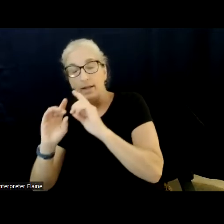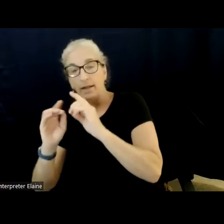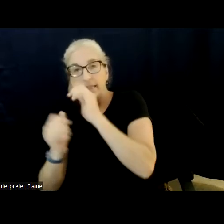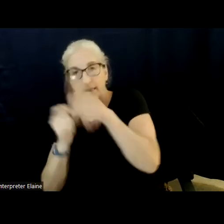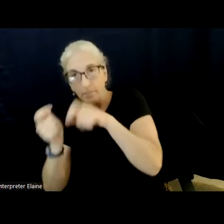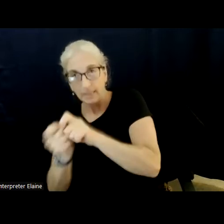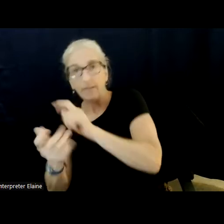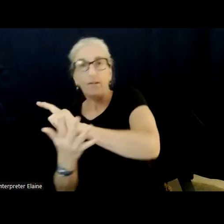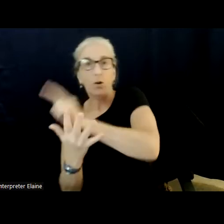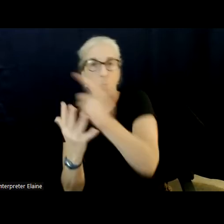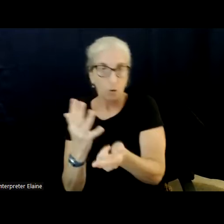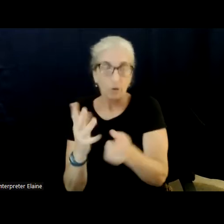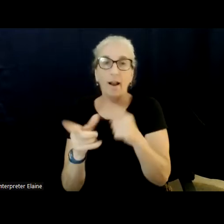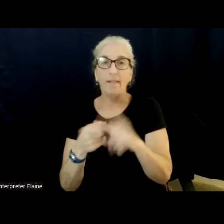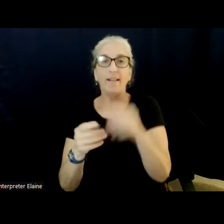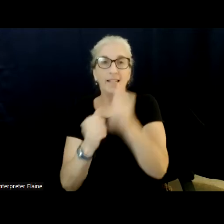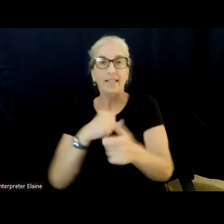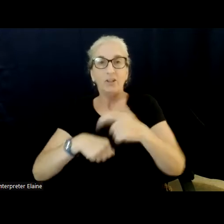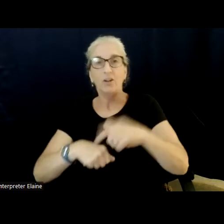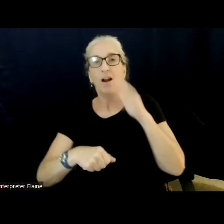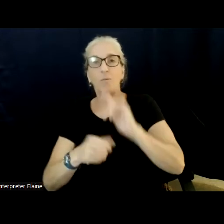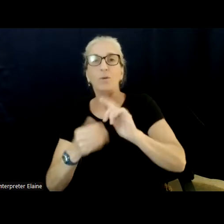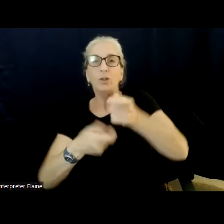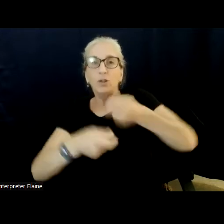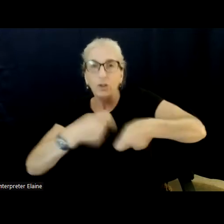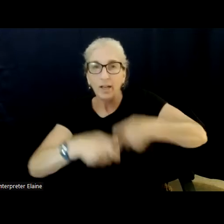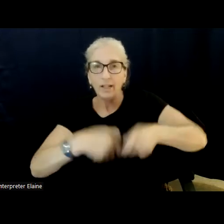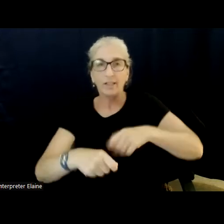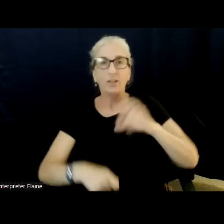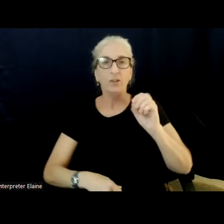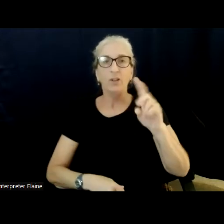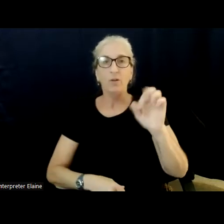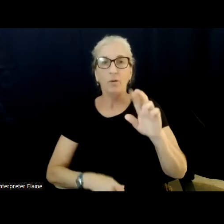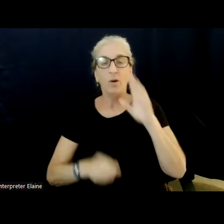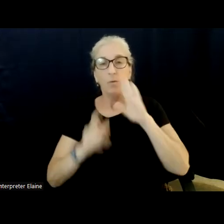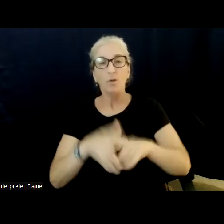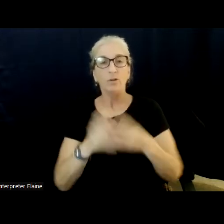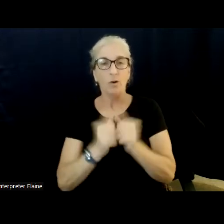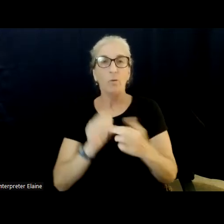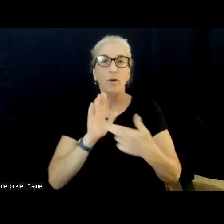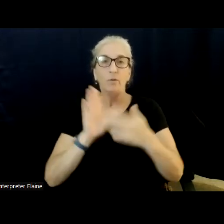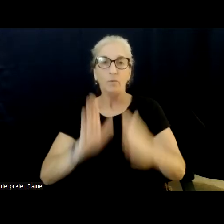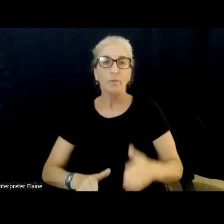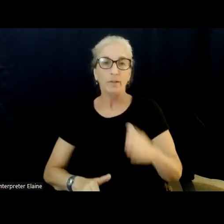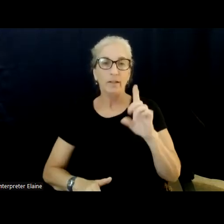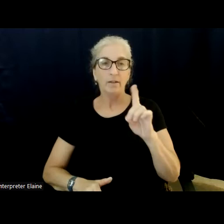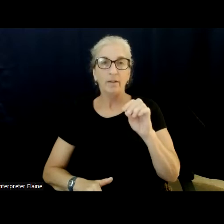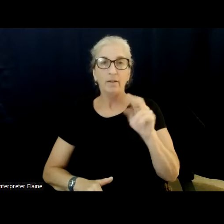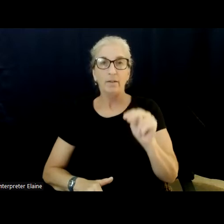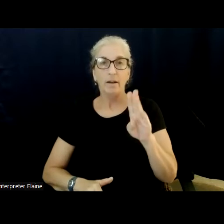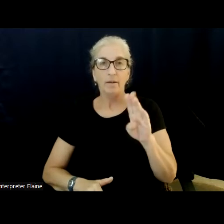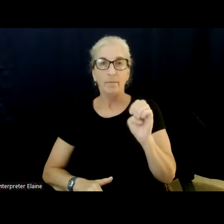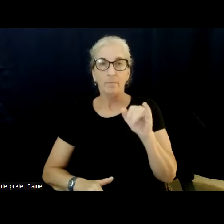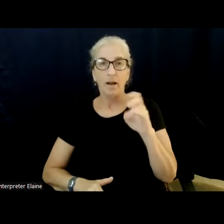rotate one candidate down each time on who starts. So first representative buyer, if you could introduce yourself and give us a little bit